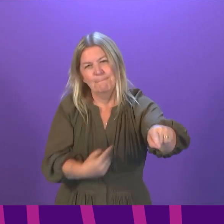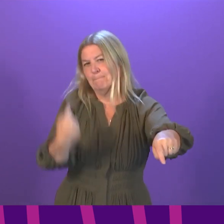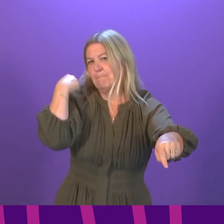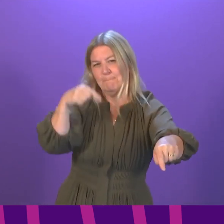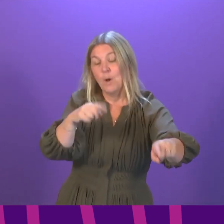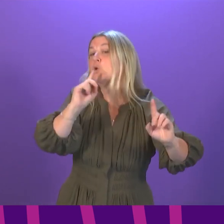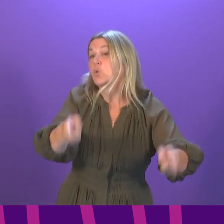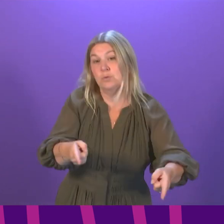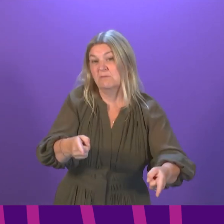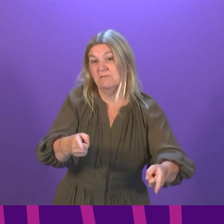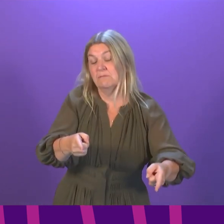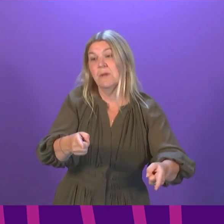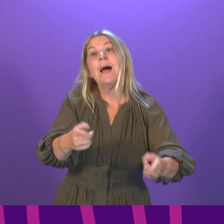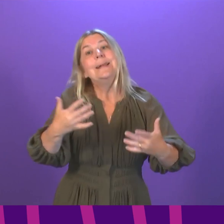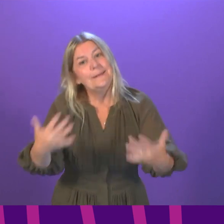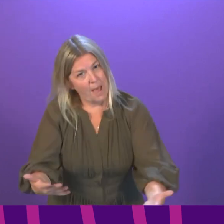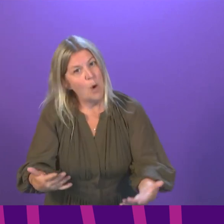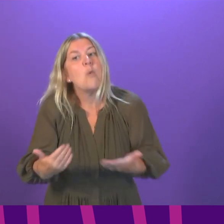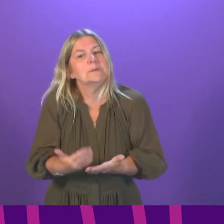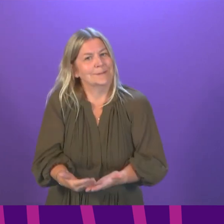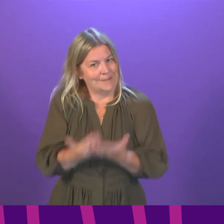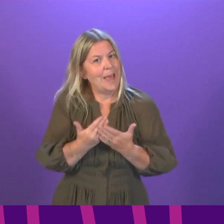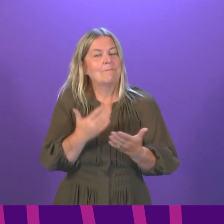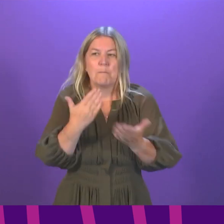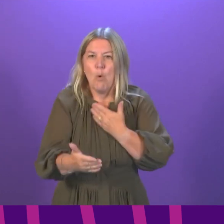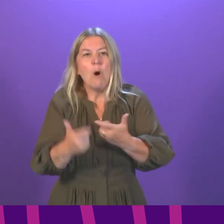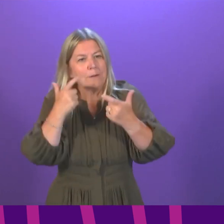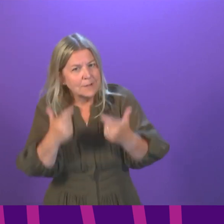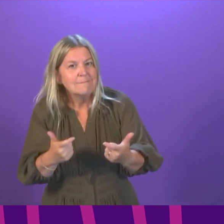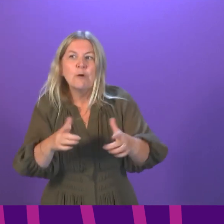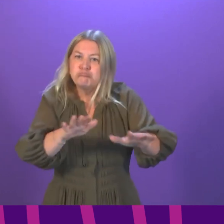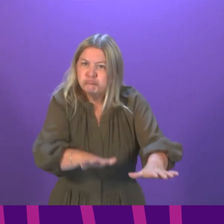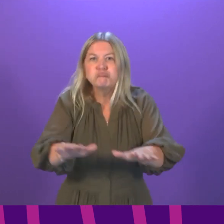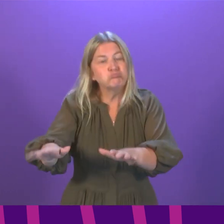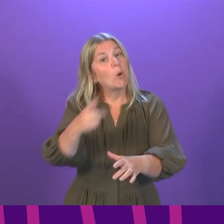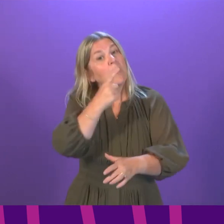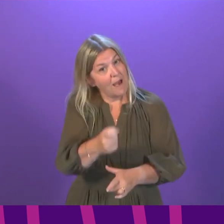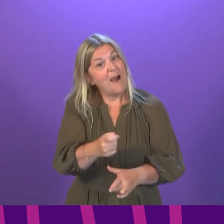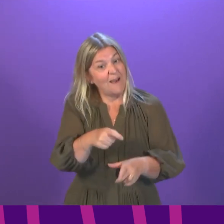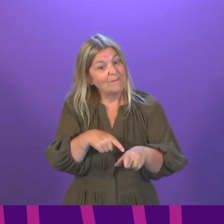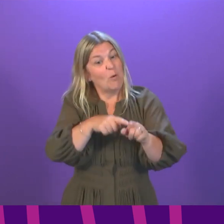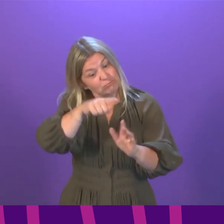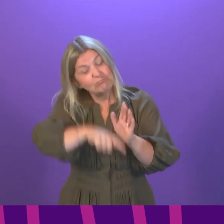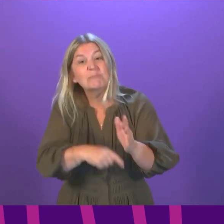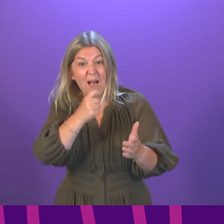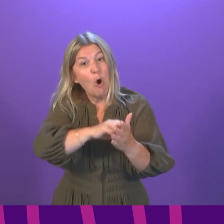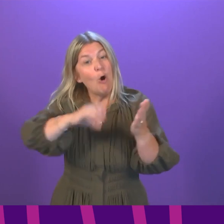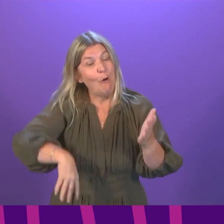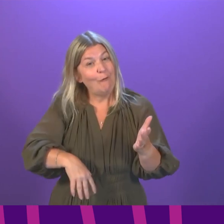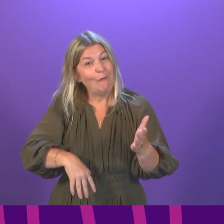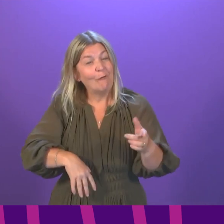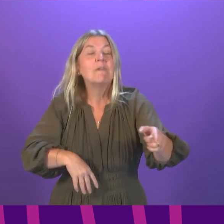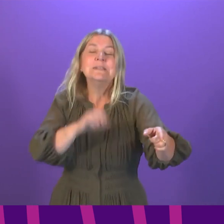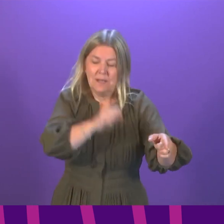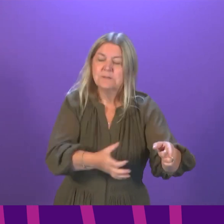continued to take a safe, cautious and steady pace through our exit from lockdown. I think that is right and